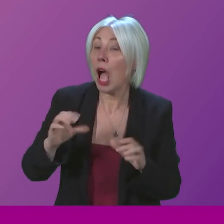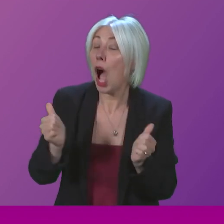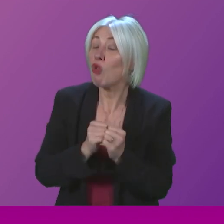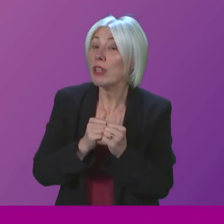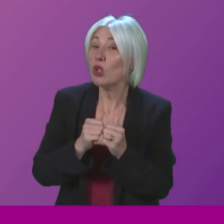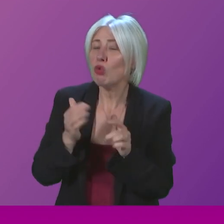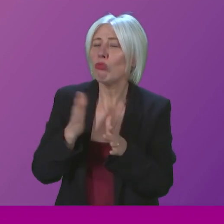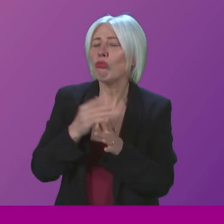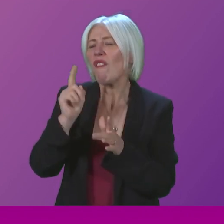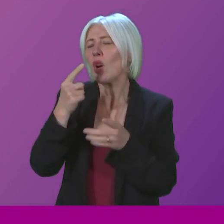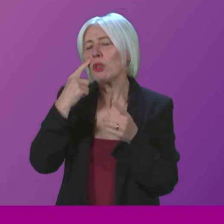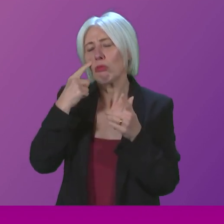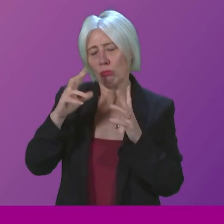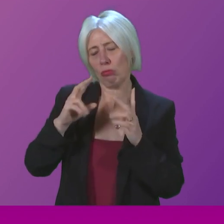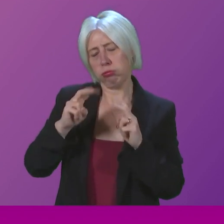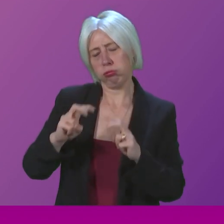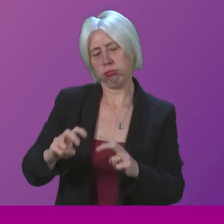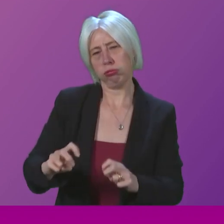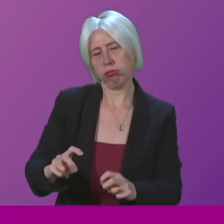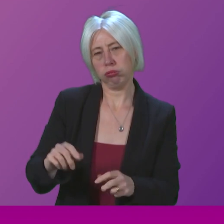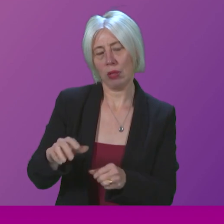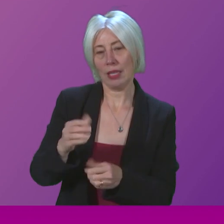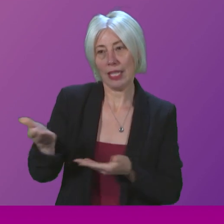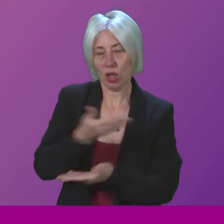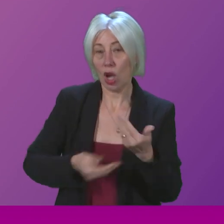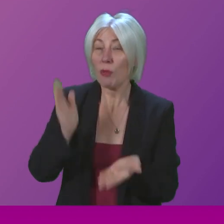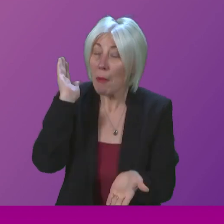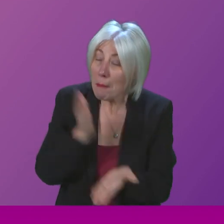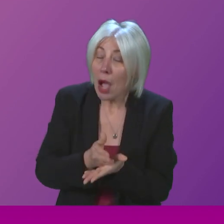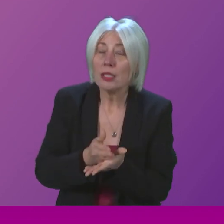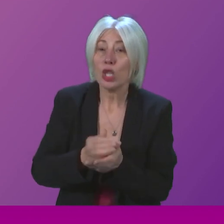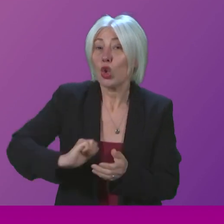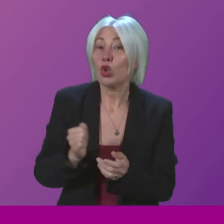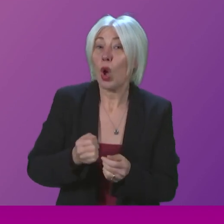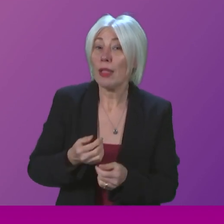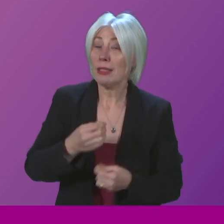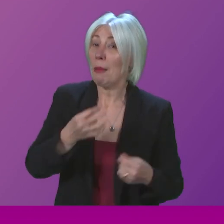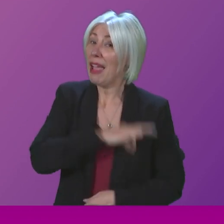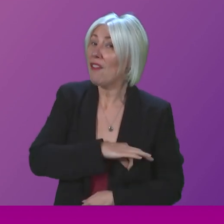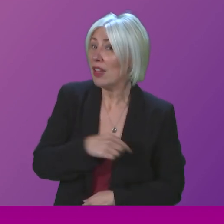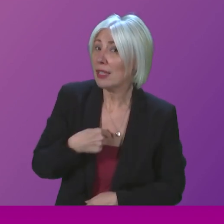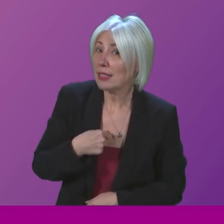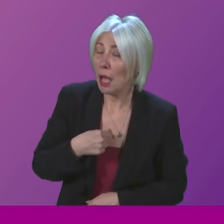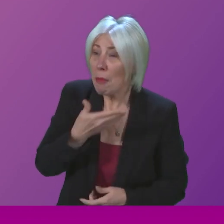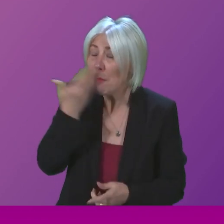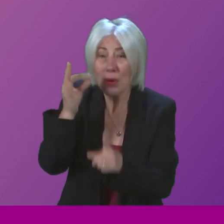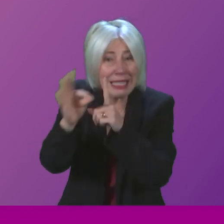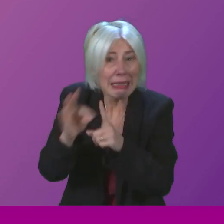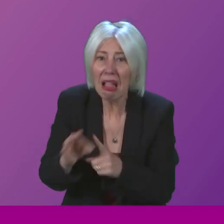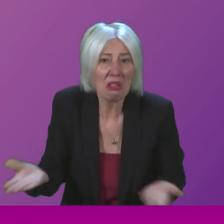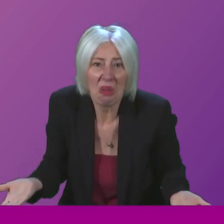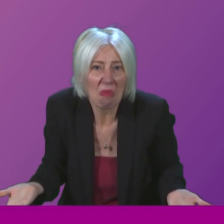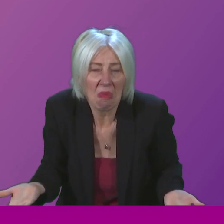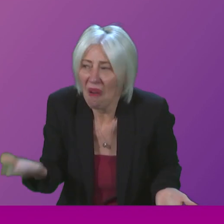discussions, but we have to be satisfied that these are in Scotland's interest. But crucially, we don't have any detail yet